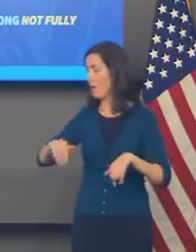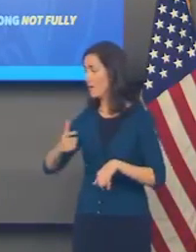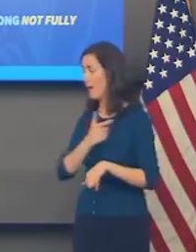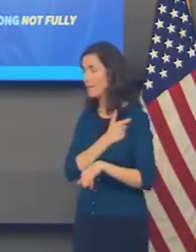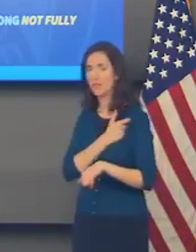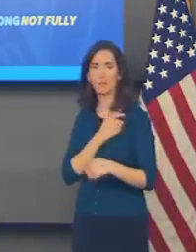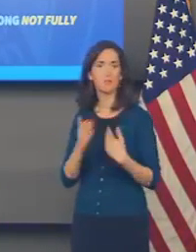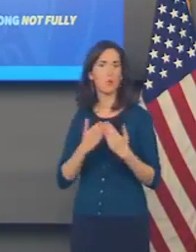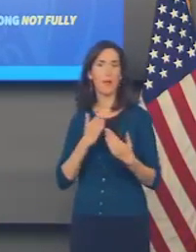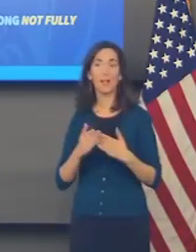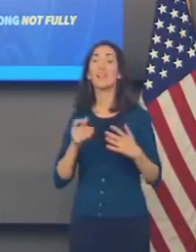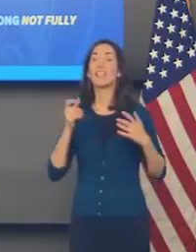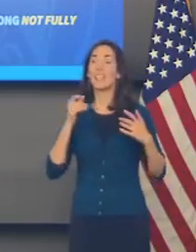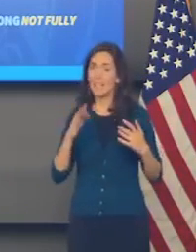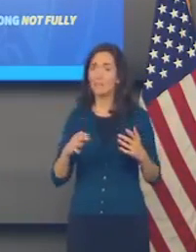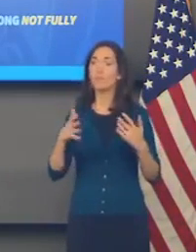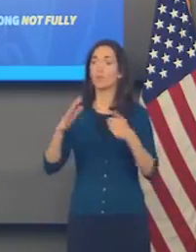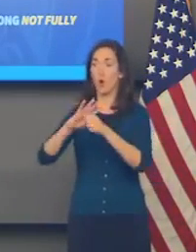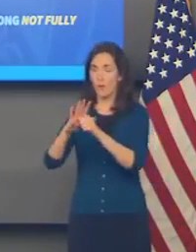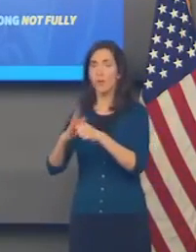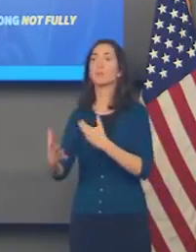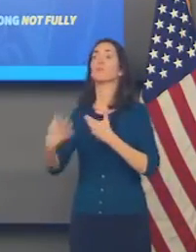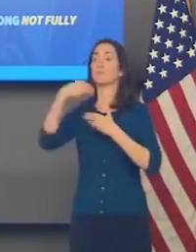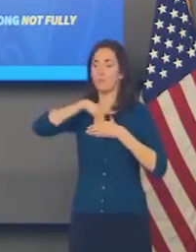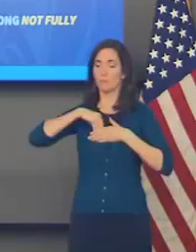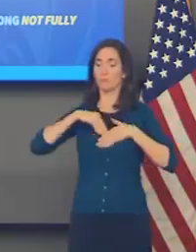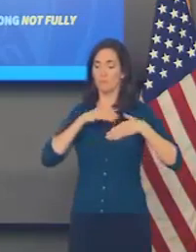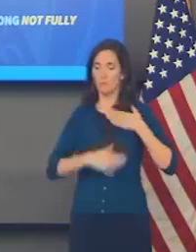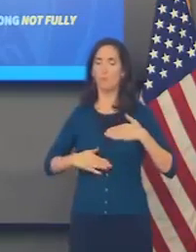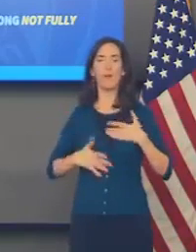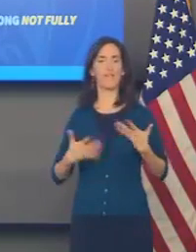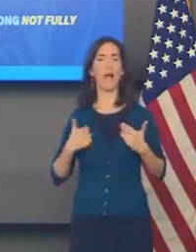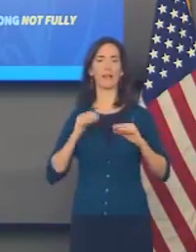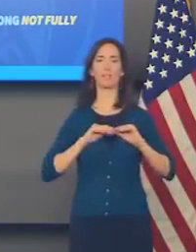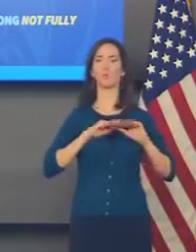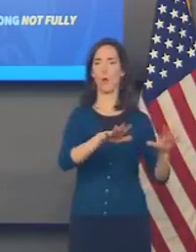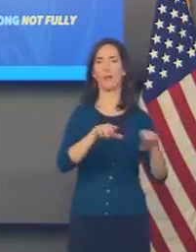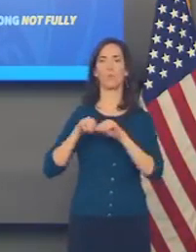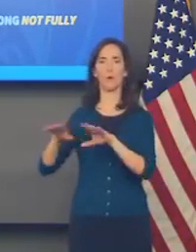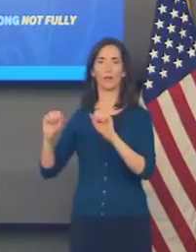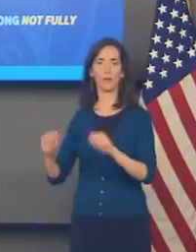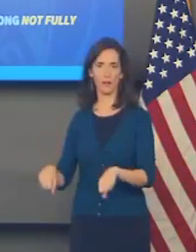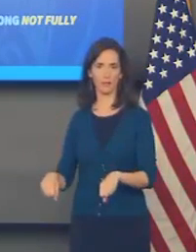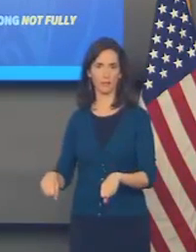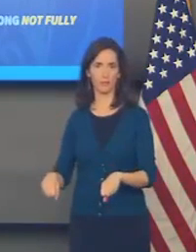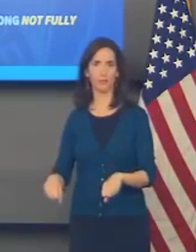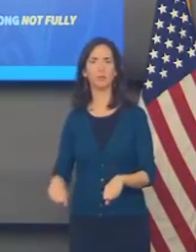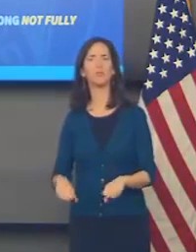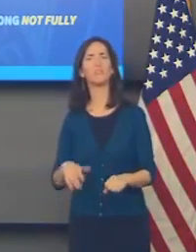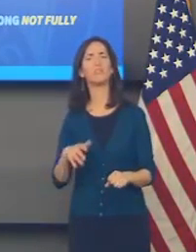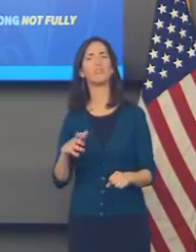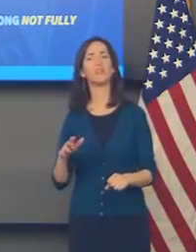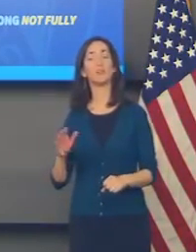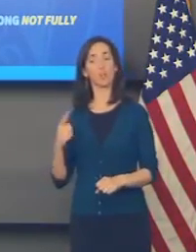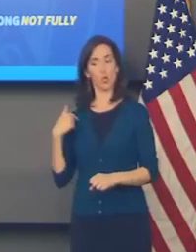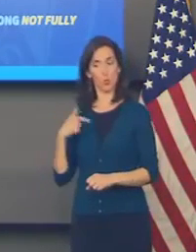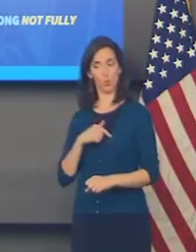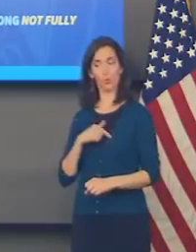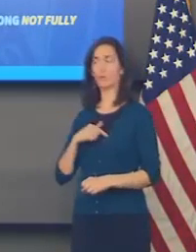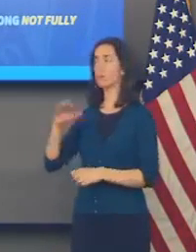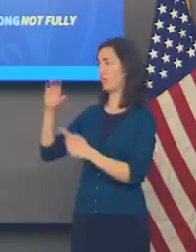is the same if you do get COVID. As the governor said, we saw preliminary signs of this in our own data